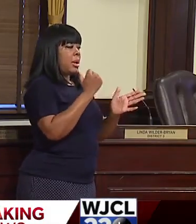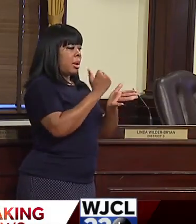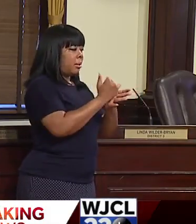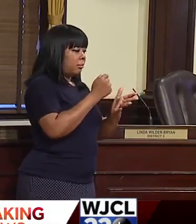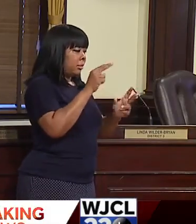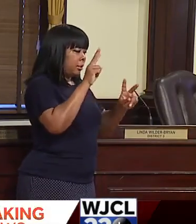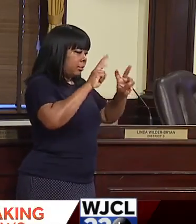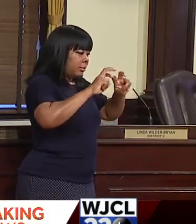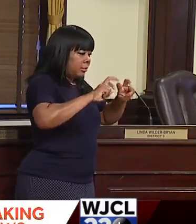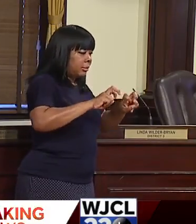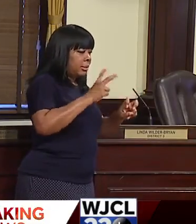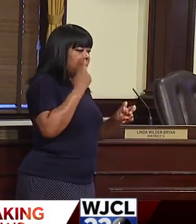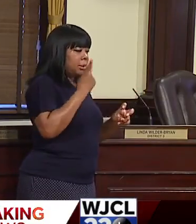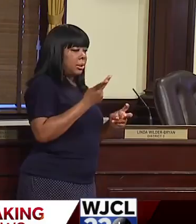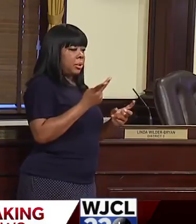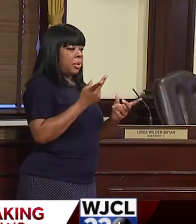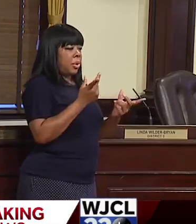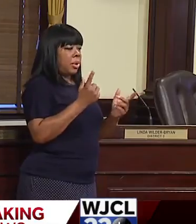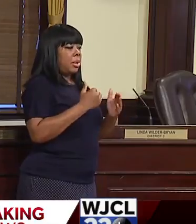address those issues.